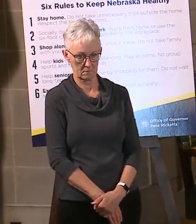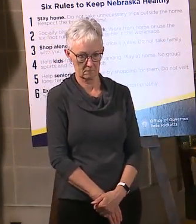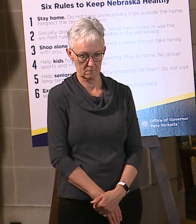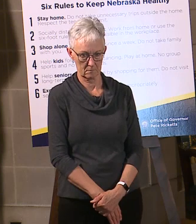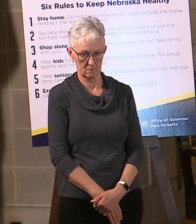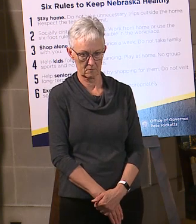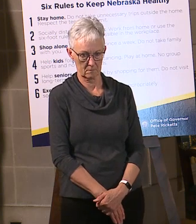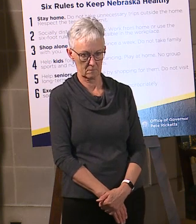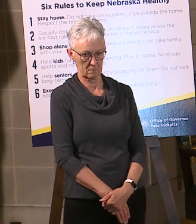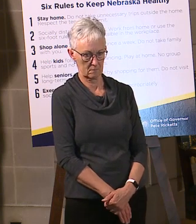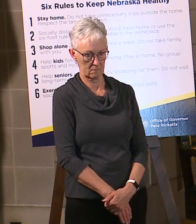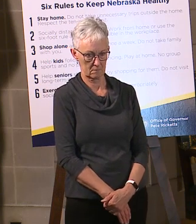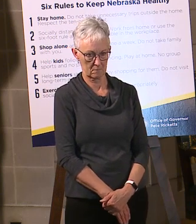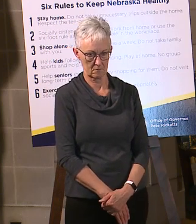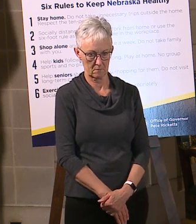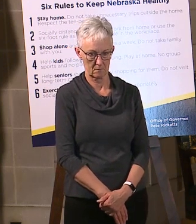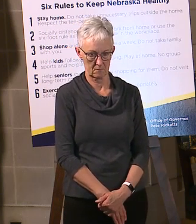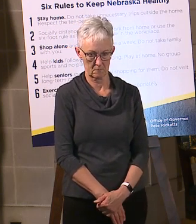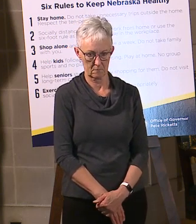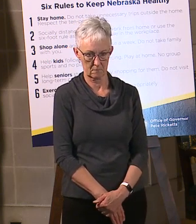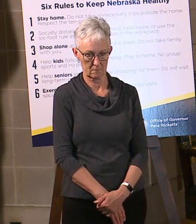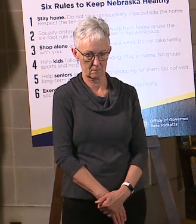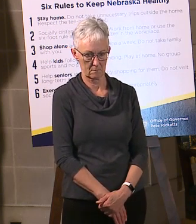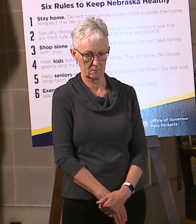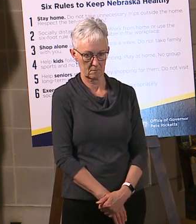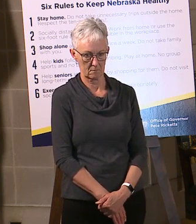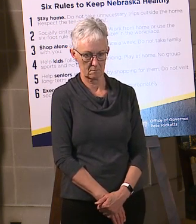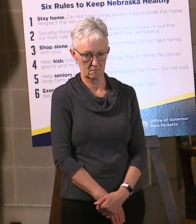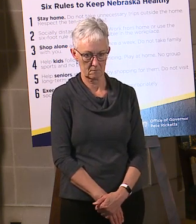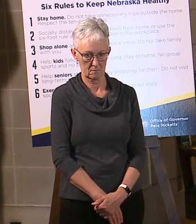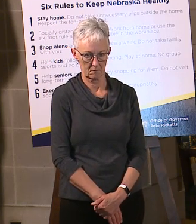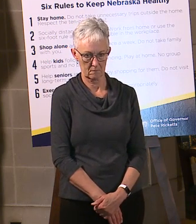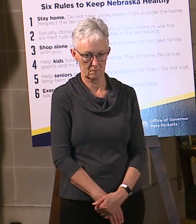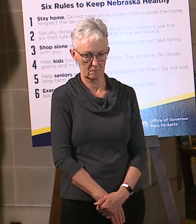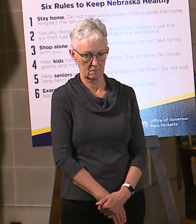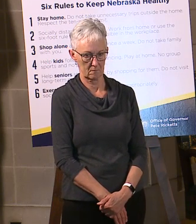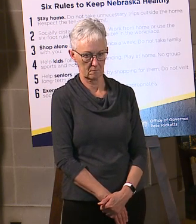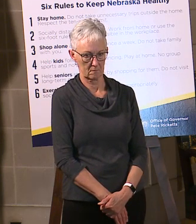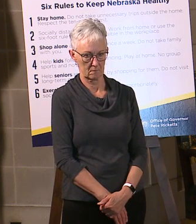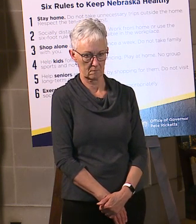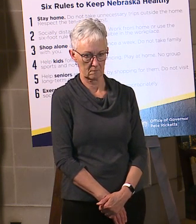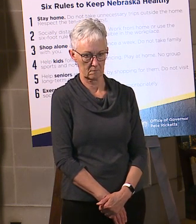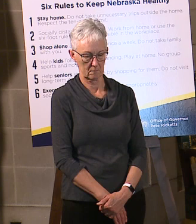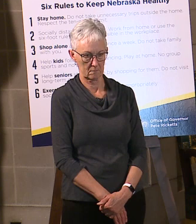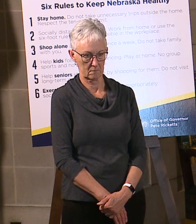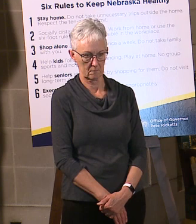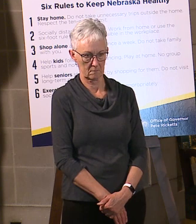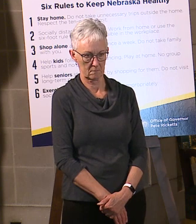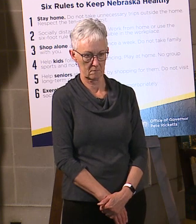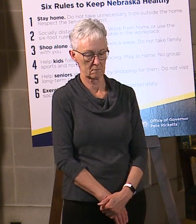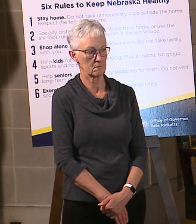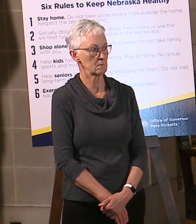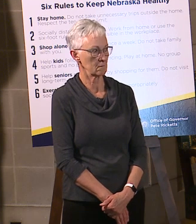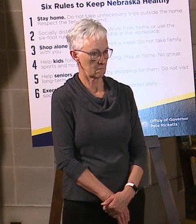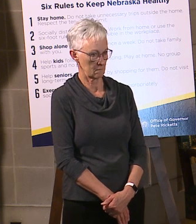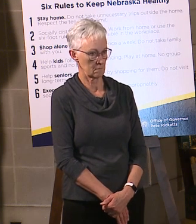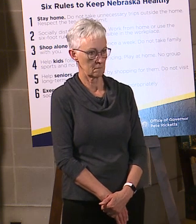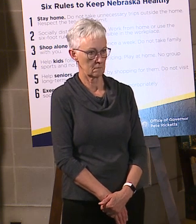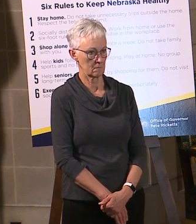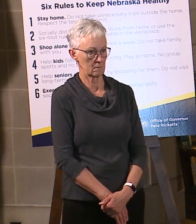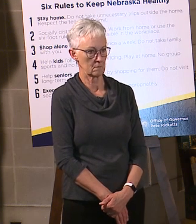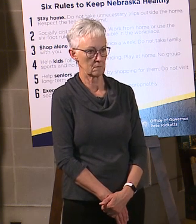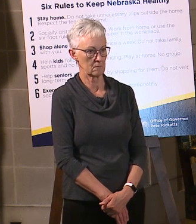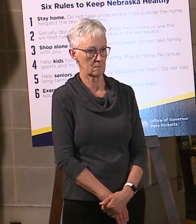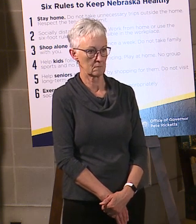What has been the biggest surprise to you of the information you've gotten back as a result of the survey? I think